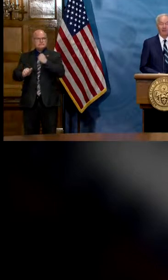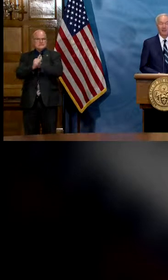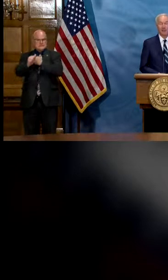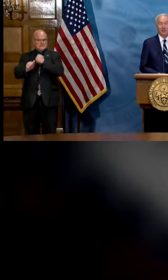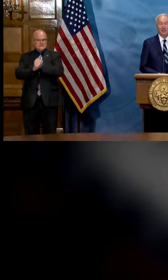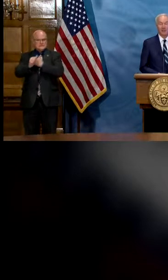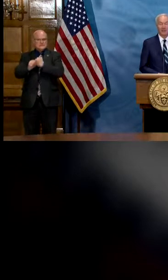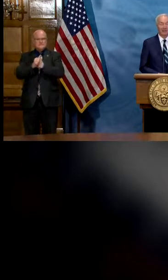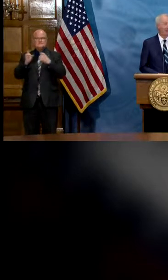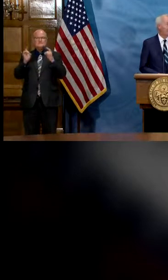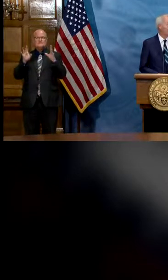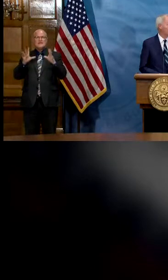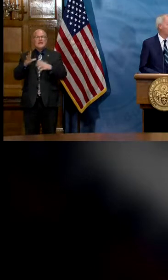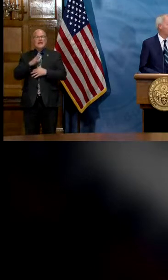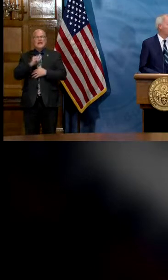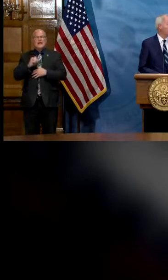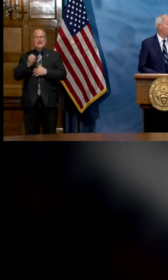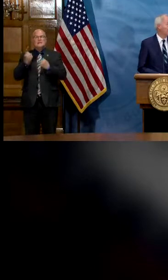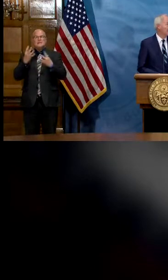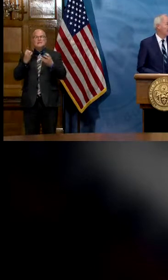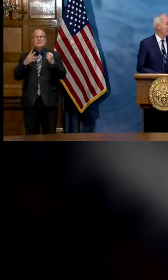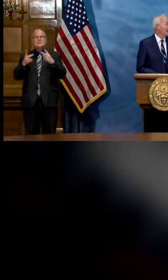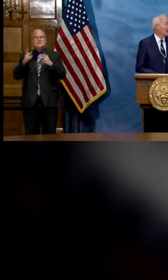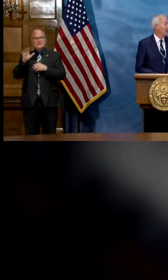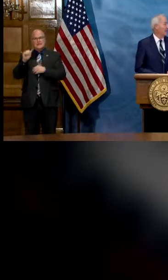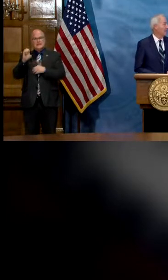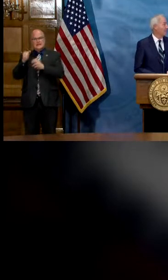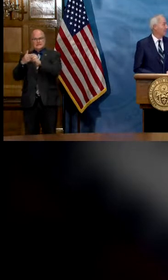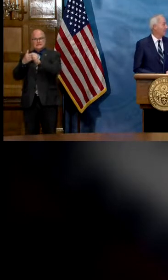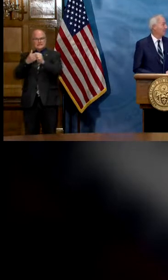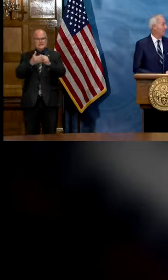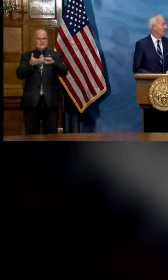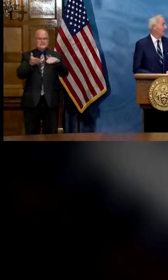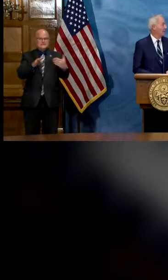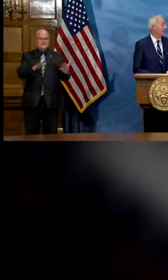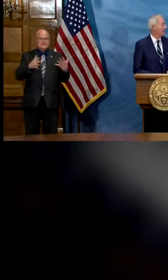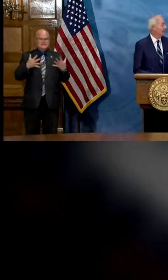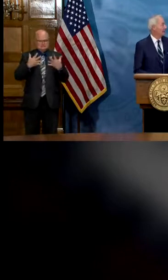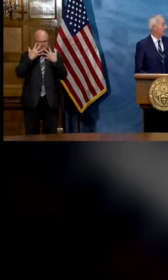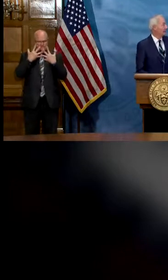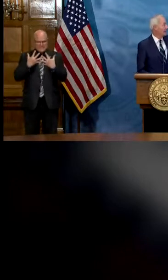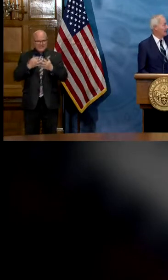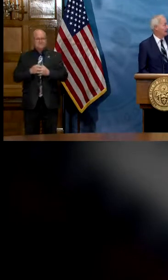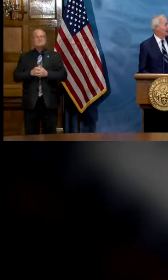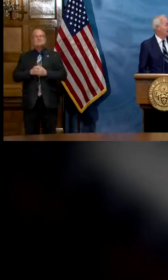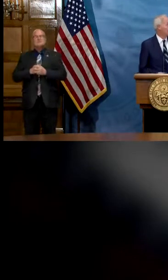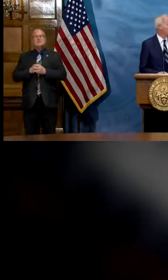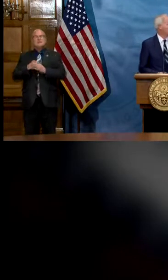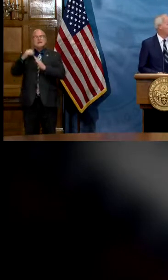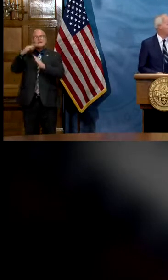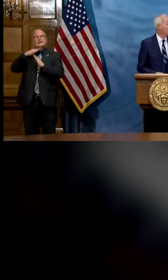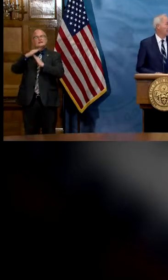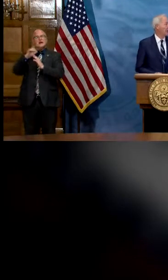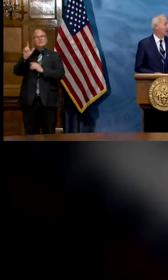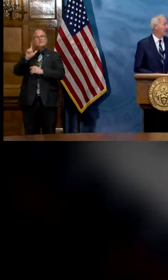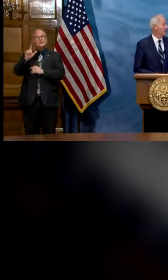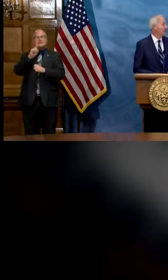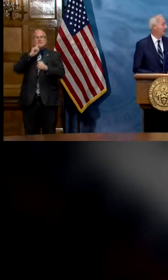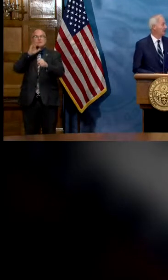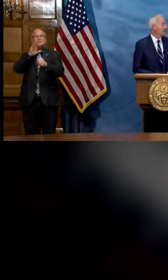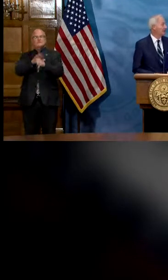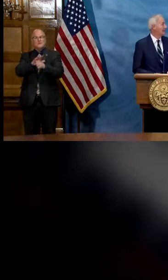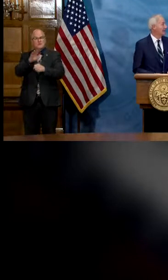where a certain percent of the cases lead whenever you look at the top left it's the confirmed